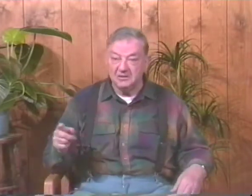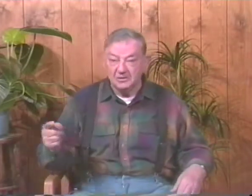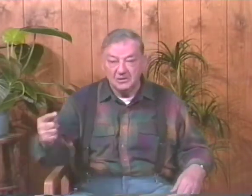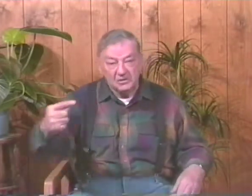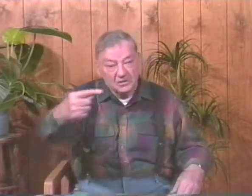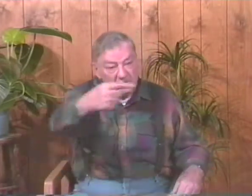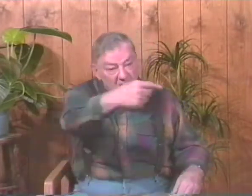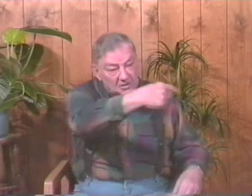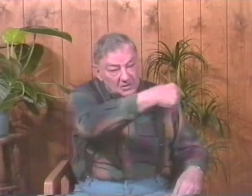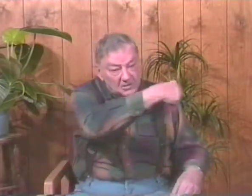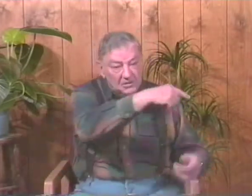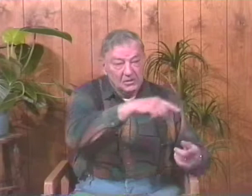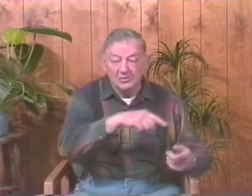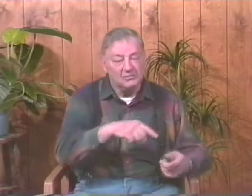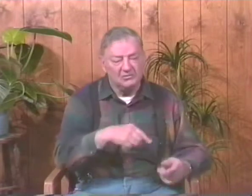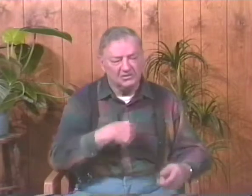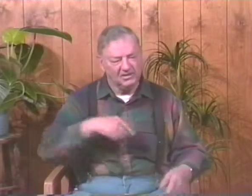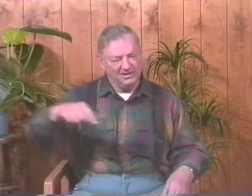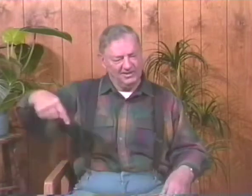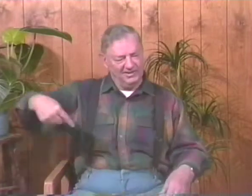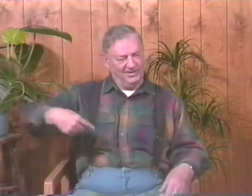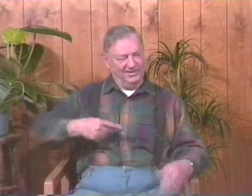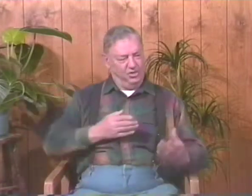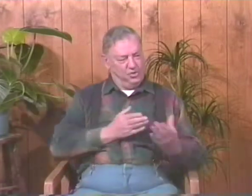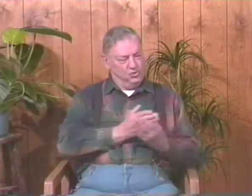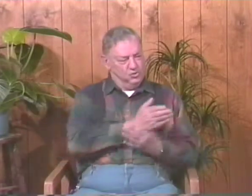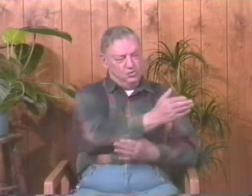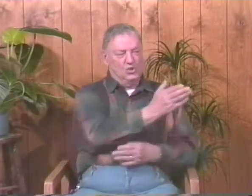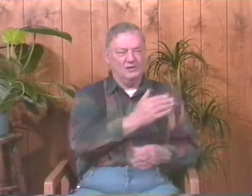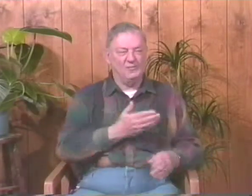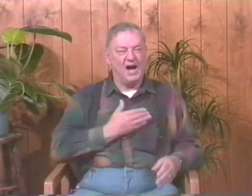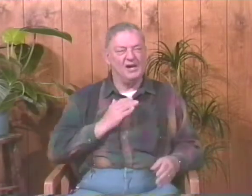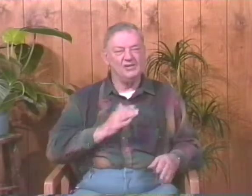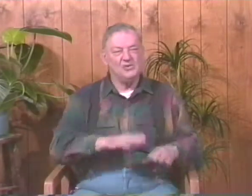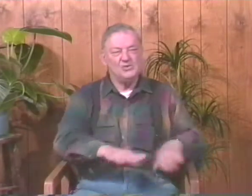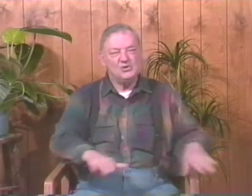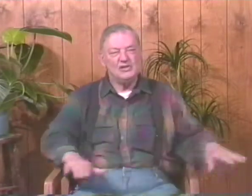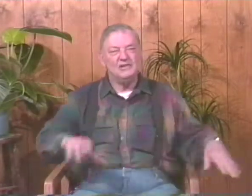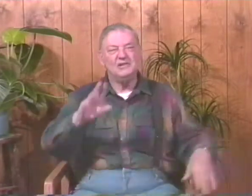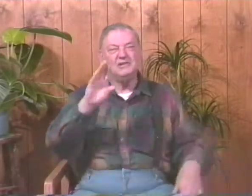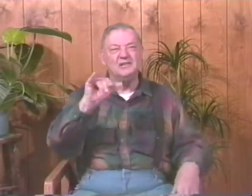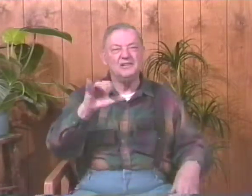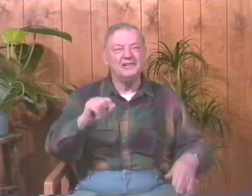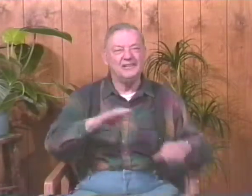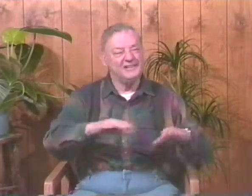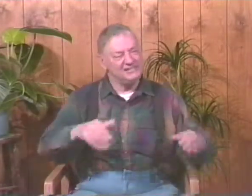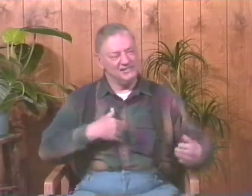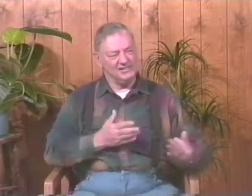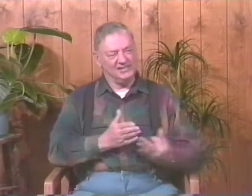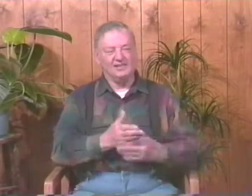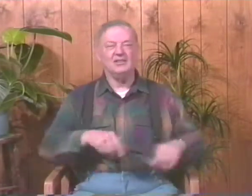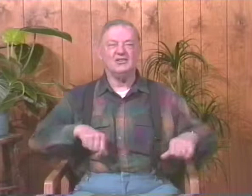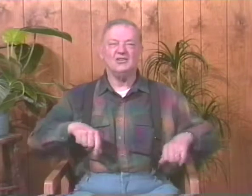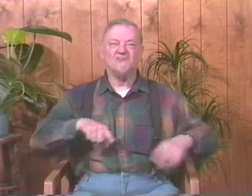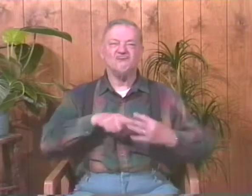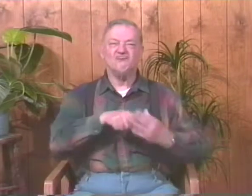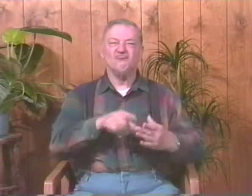And so around there we went. He said, no, no, you have to go through where the other boys are. And so